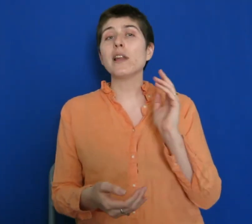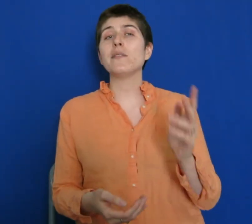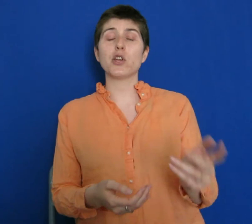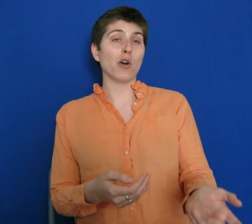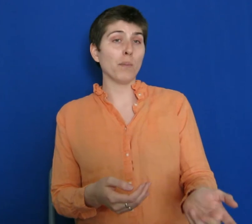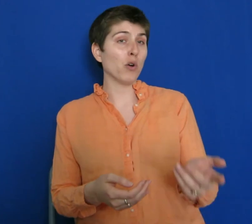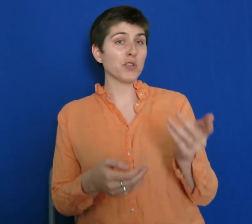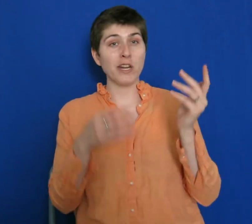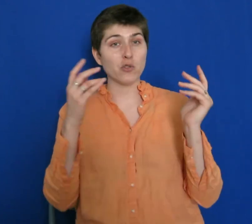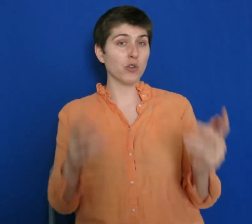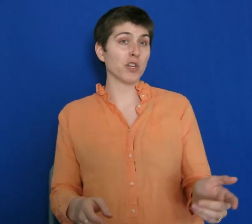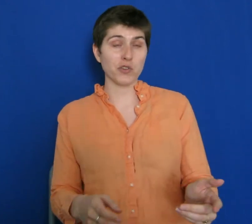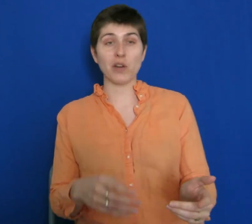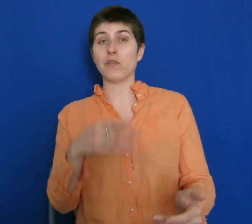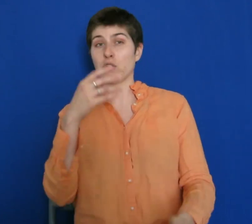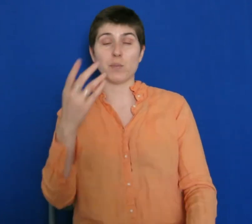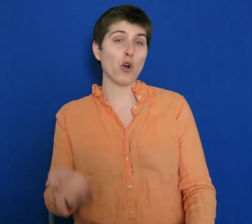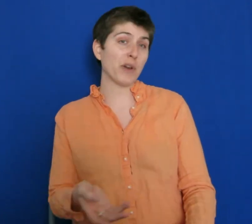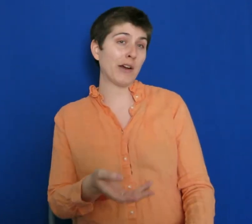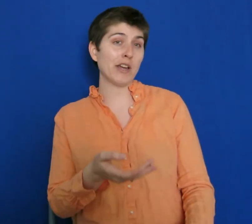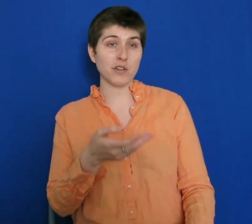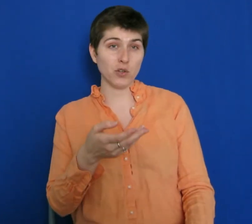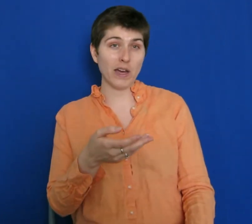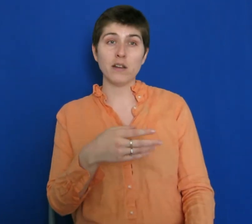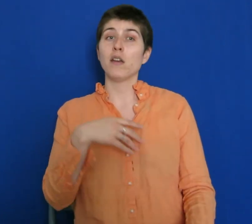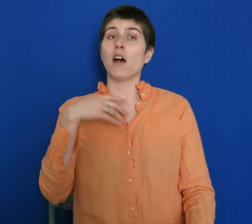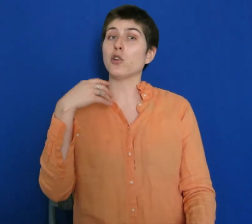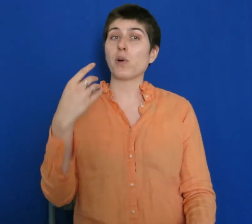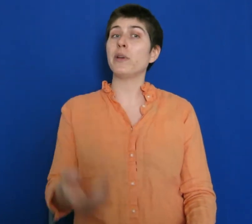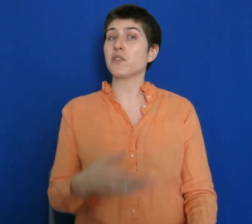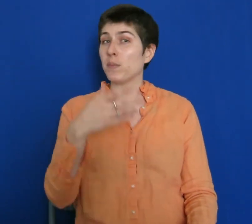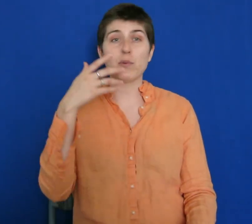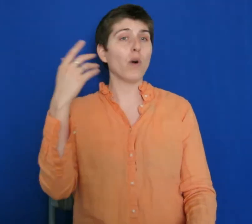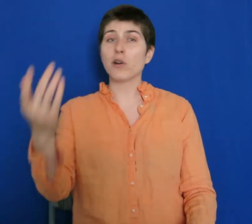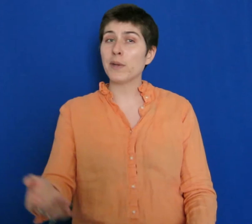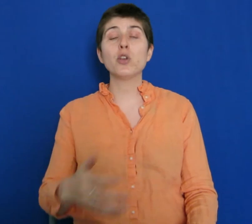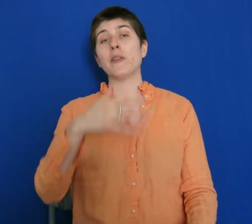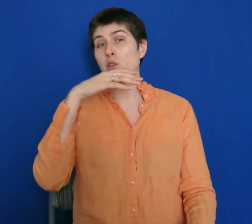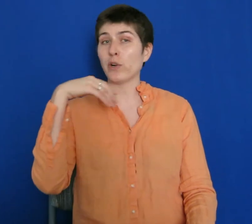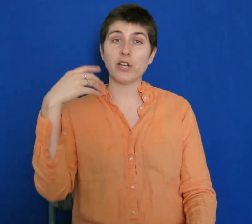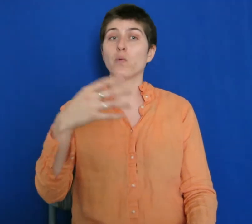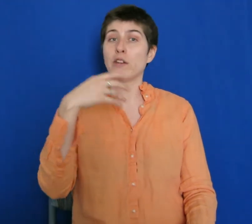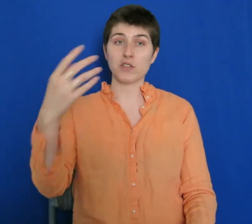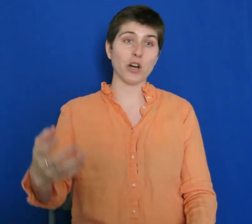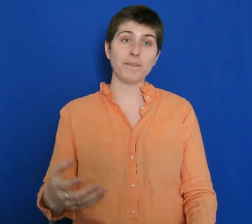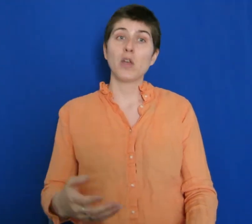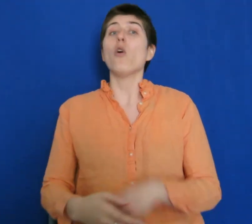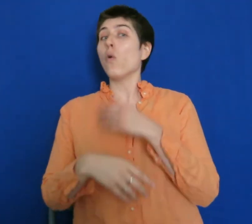leaving your own post and introducing yourself if there's an appropriate area to do that. You'll probably get some people welcoming you, and that's a really good way to start. Or